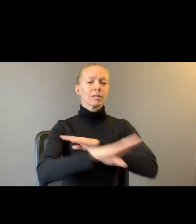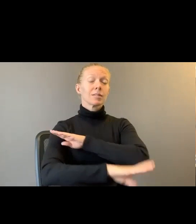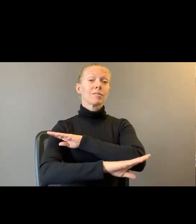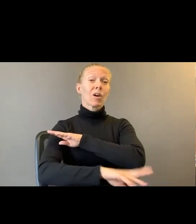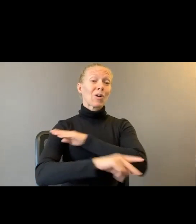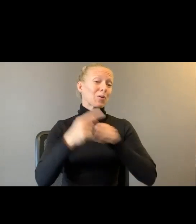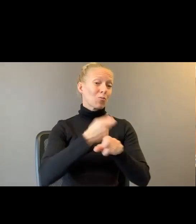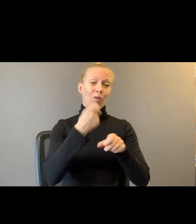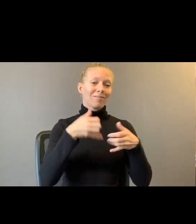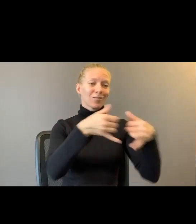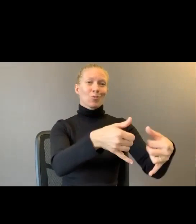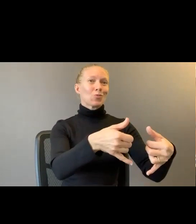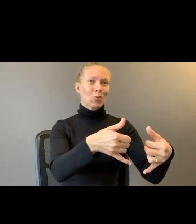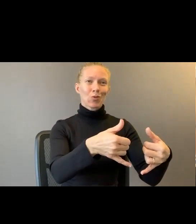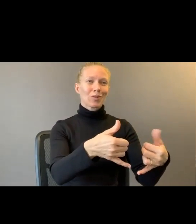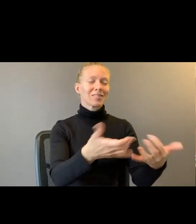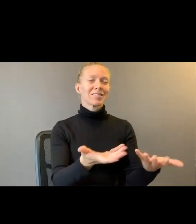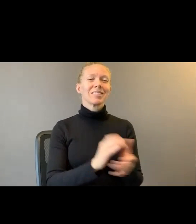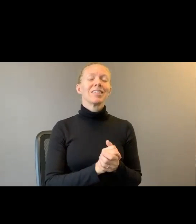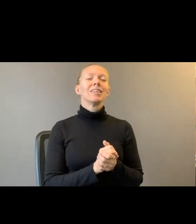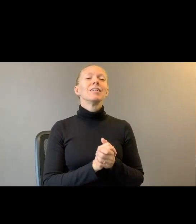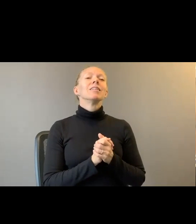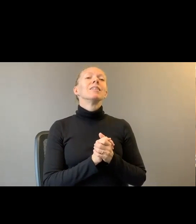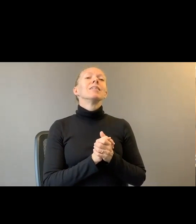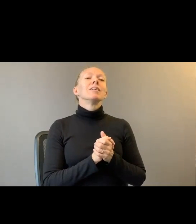Evie Shockley. chose. Um.